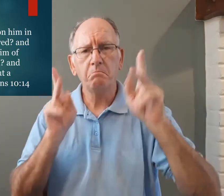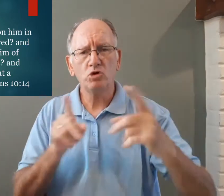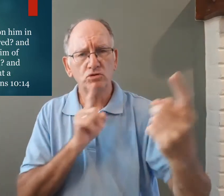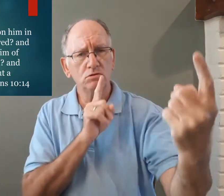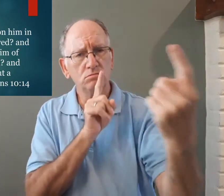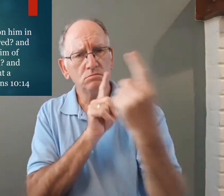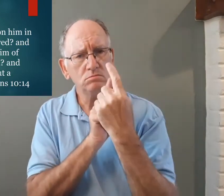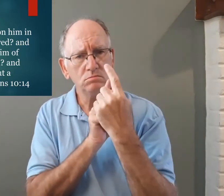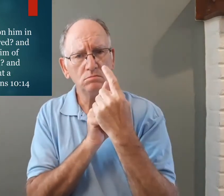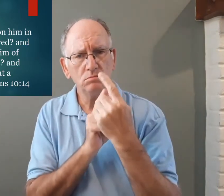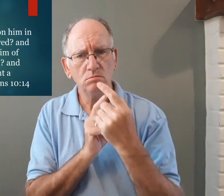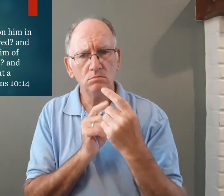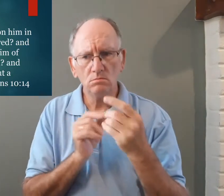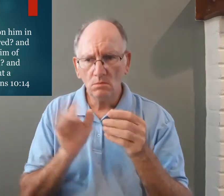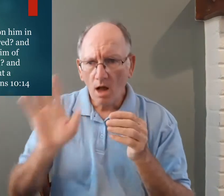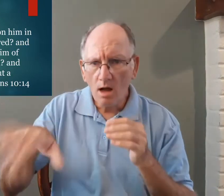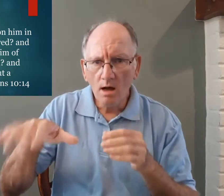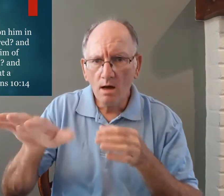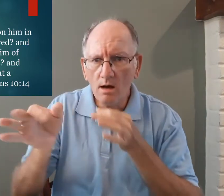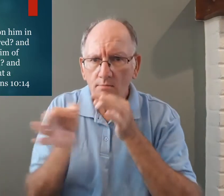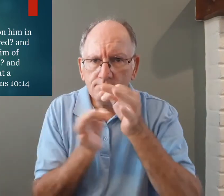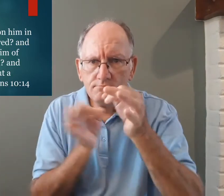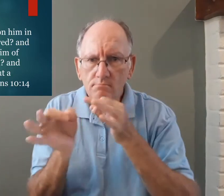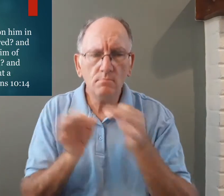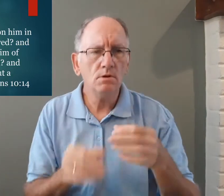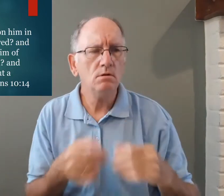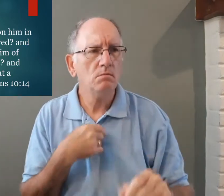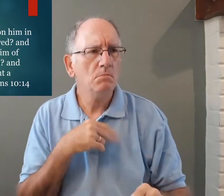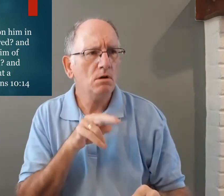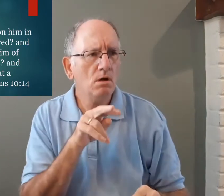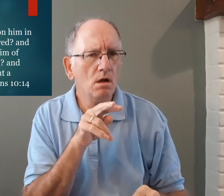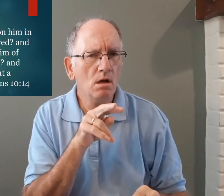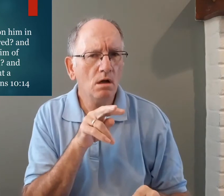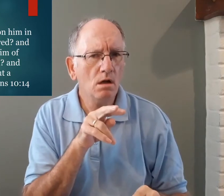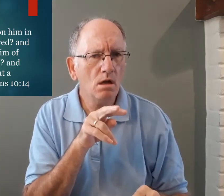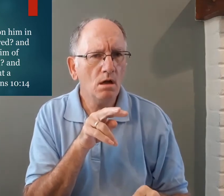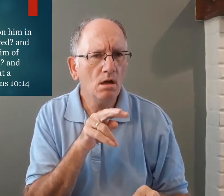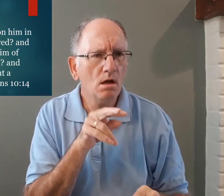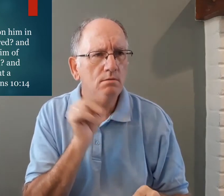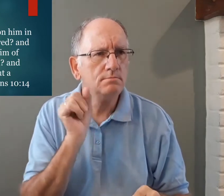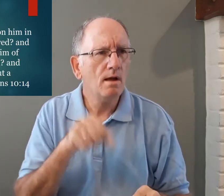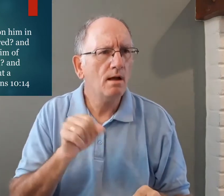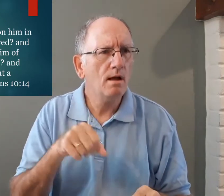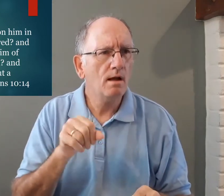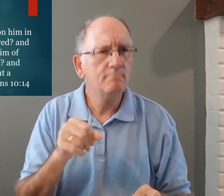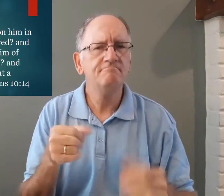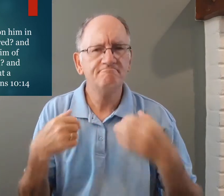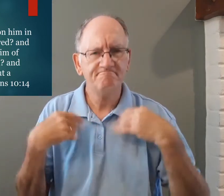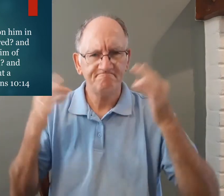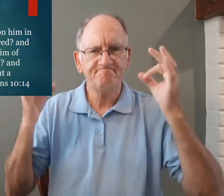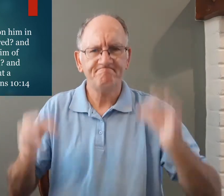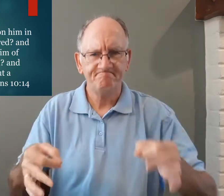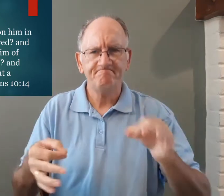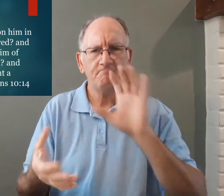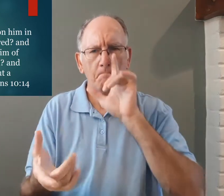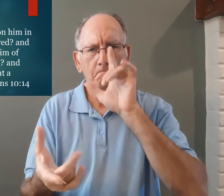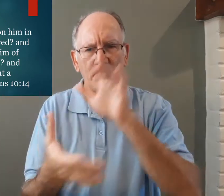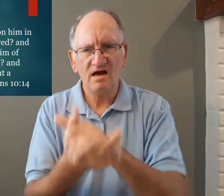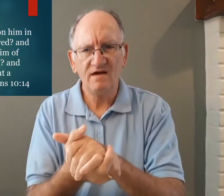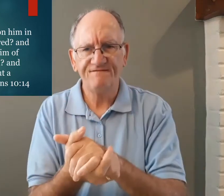until someone came to me and explained to me about Jesus and I realized yes